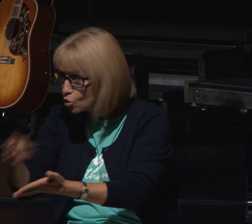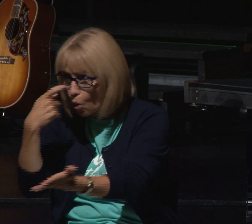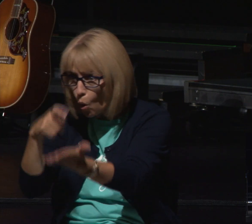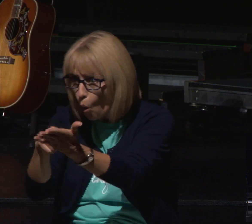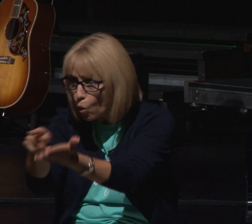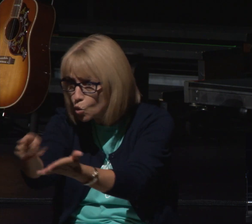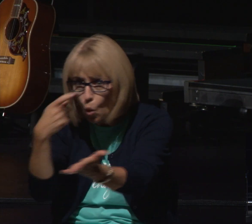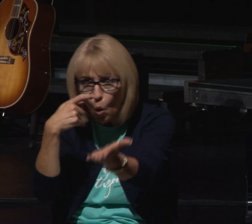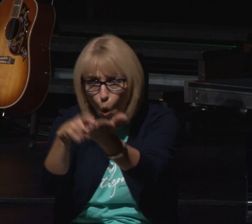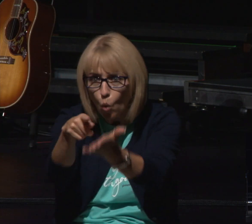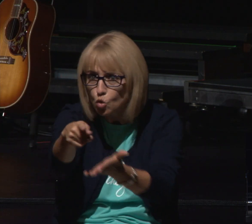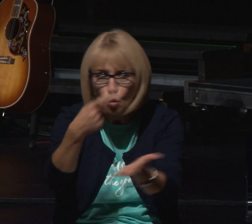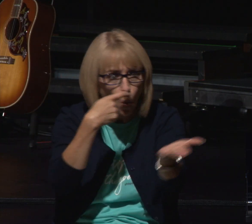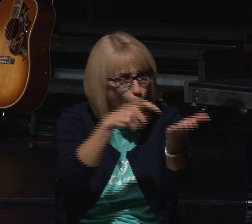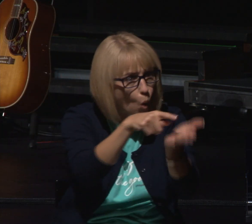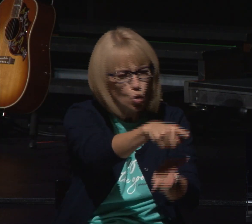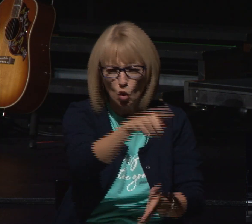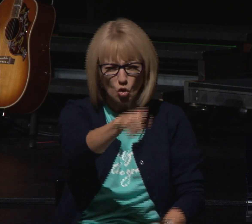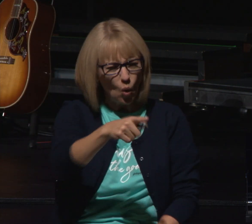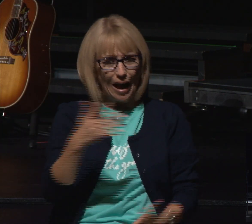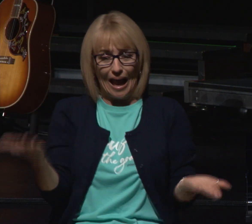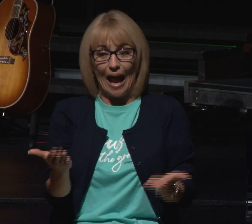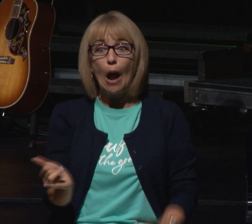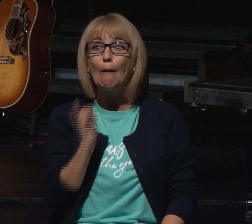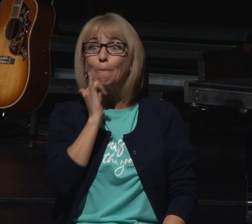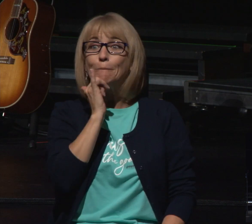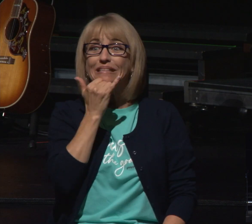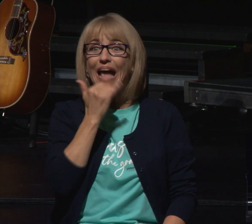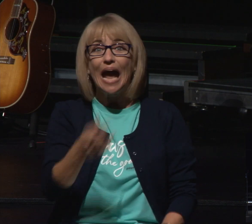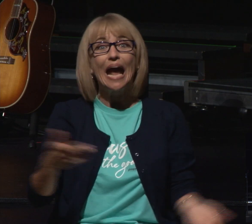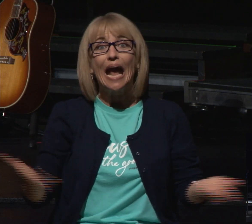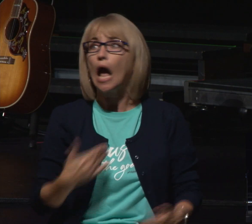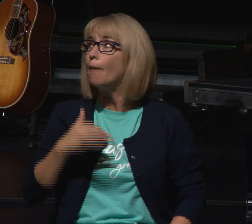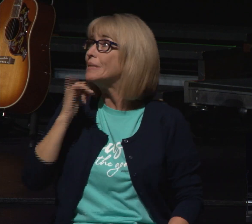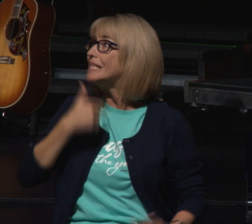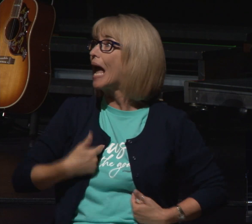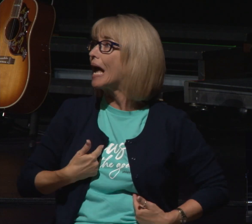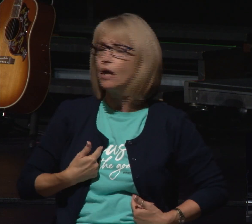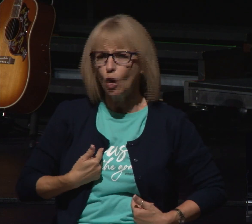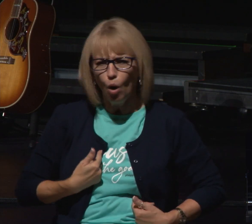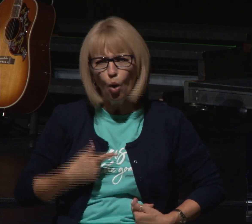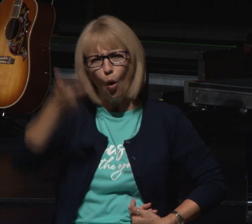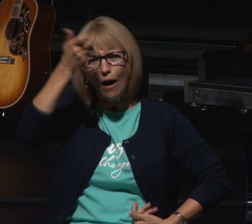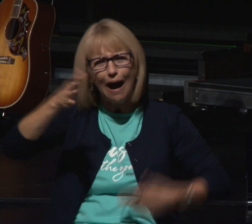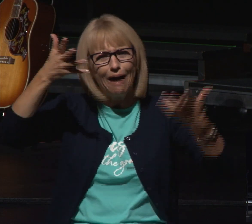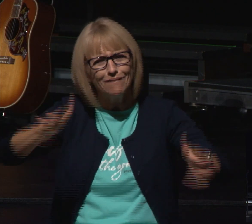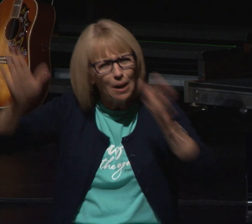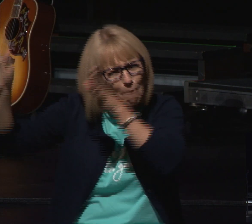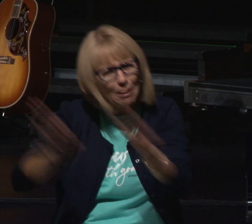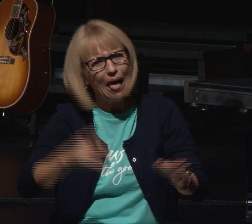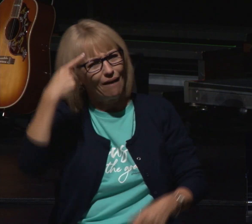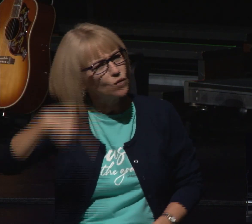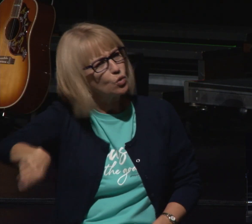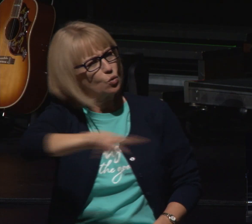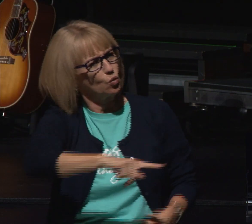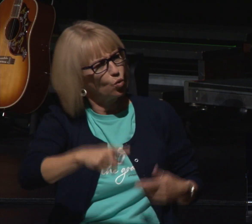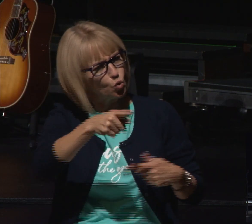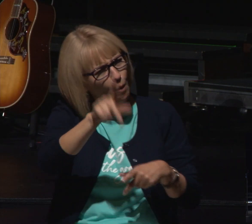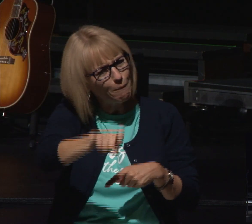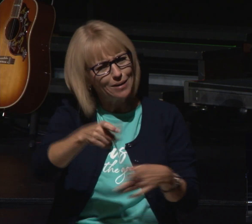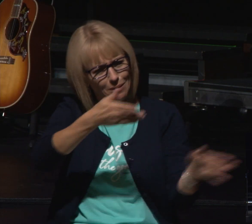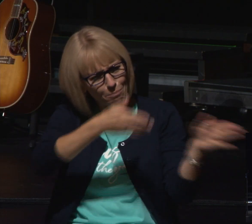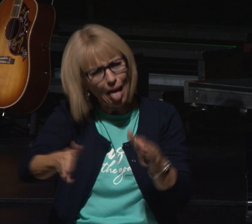you're not just here by accident you're not just sitting on the side god has a purpose for your life and it's laid out in front of you and you're to follow it